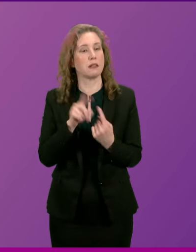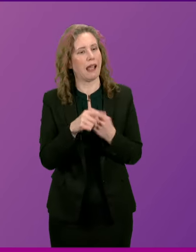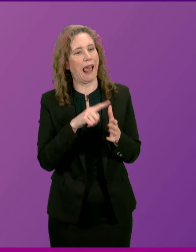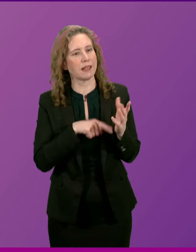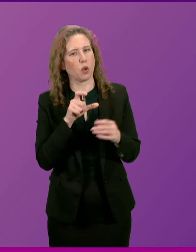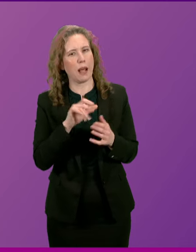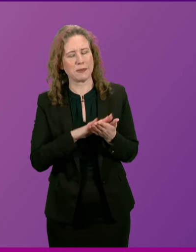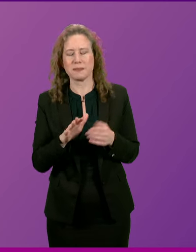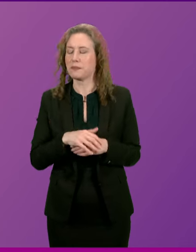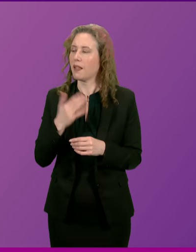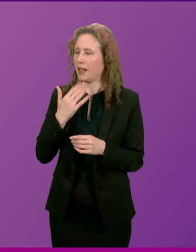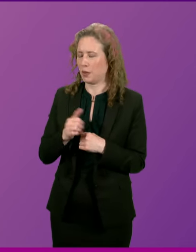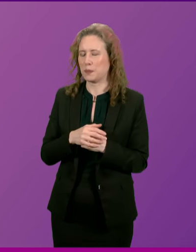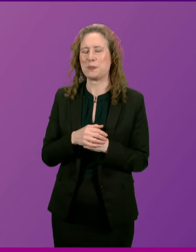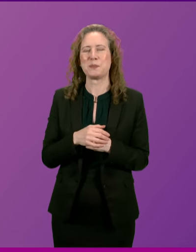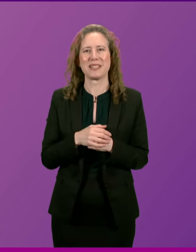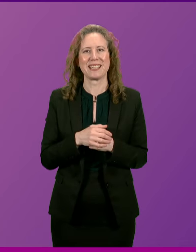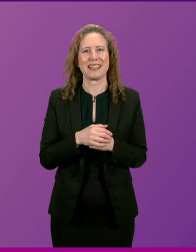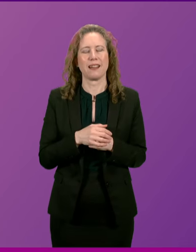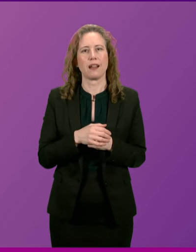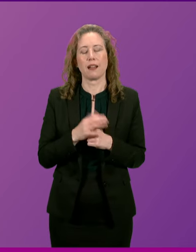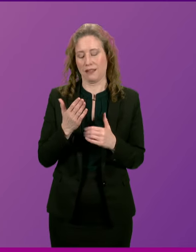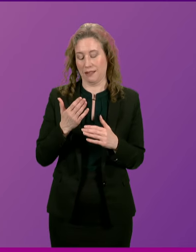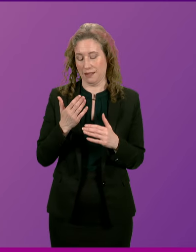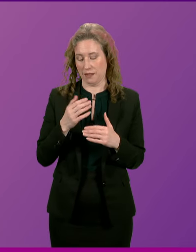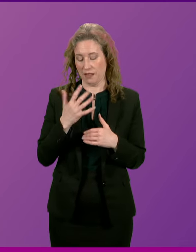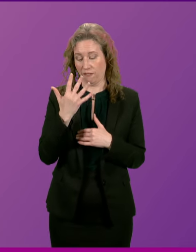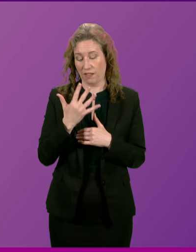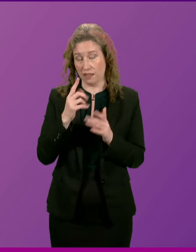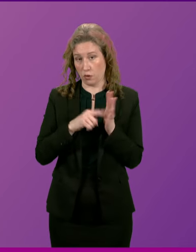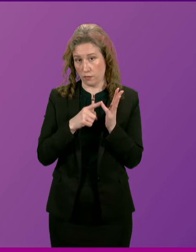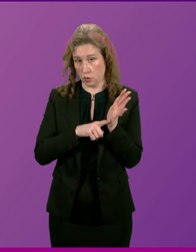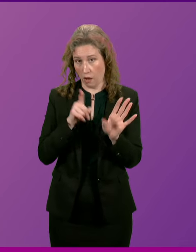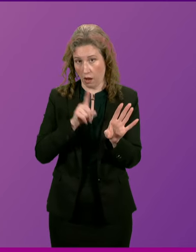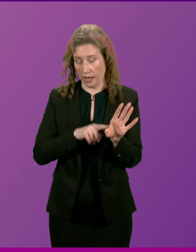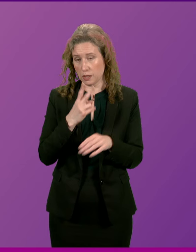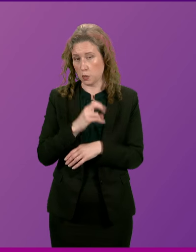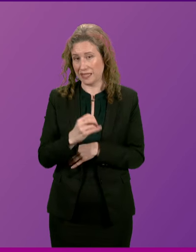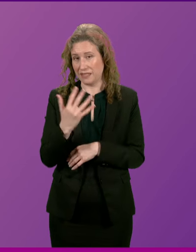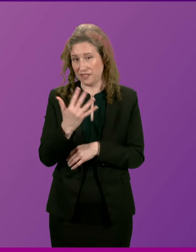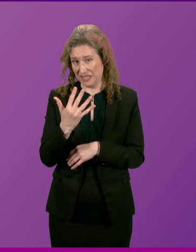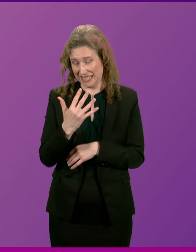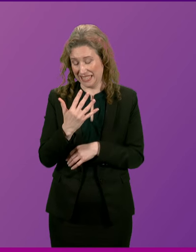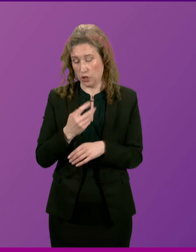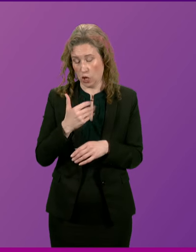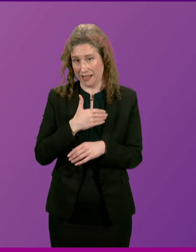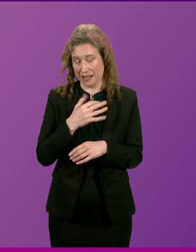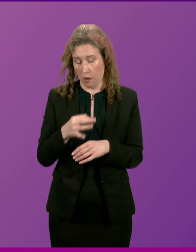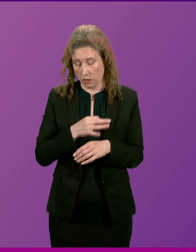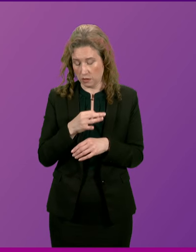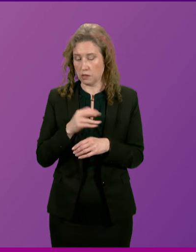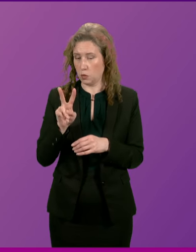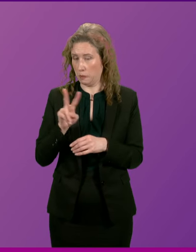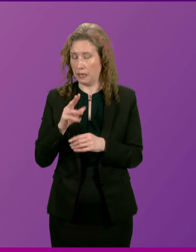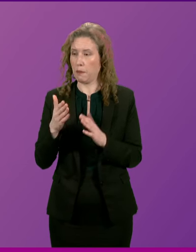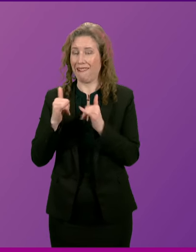I'm grateful for that reply. Presiding officer, the early hours of 5th July 2015, John Ewell and Lamara Bell were returning